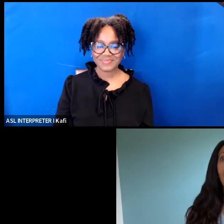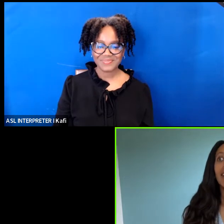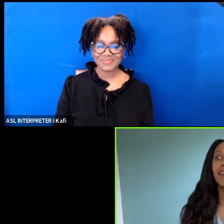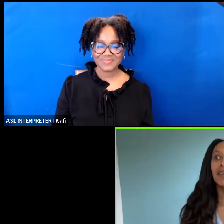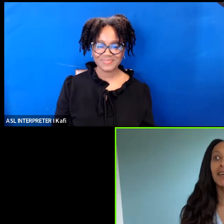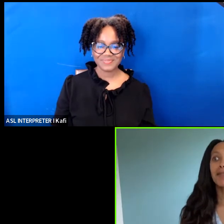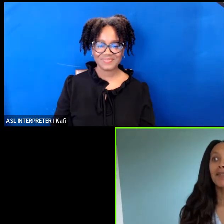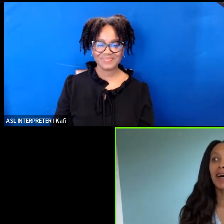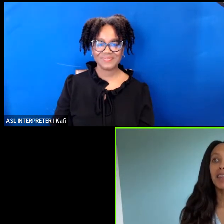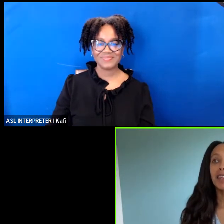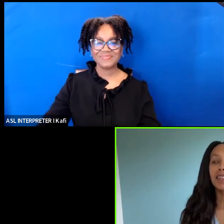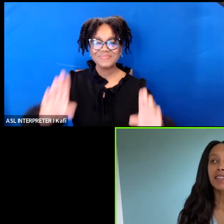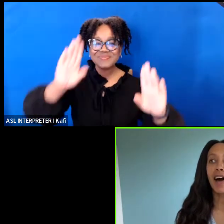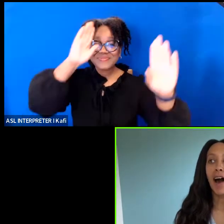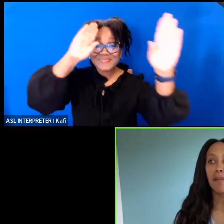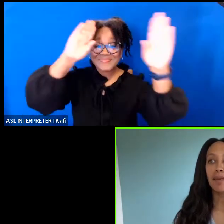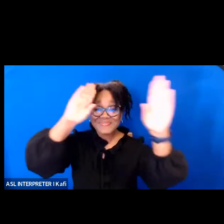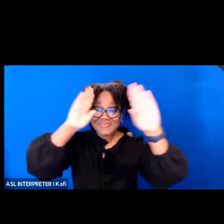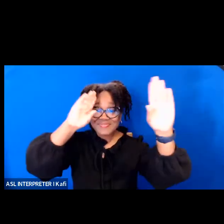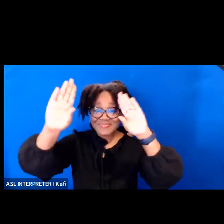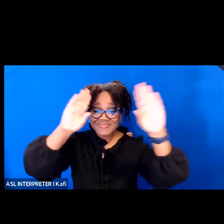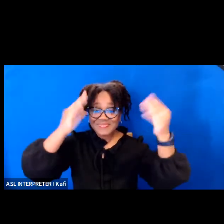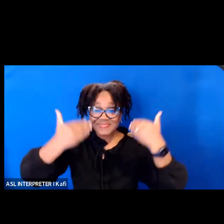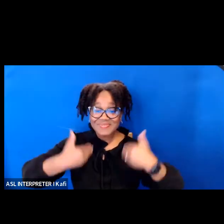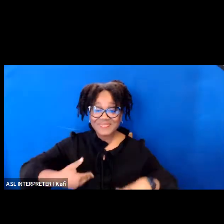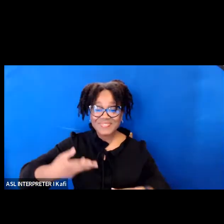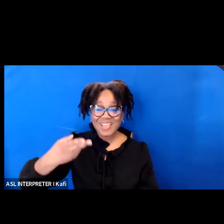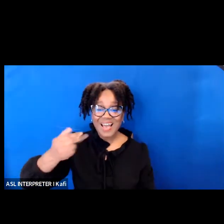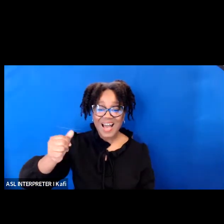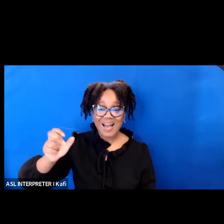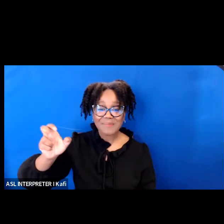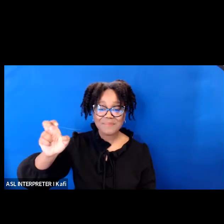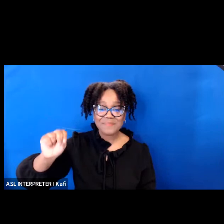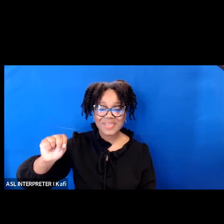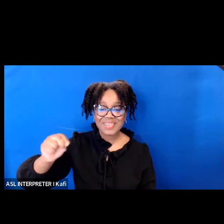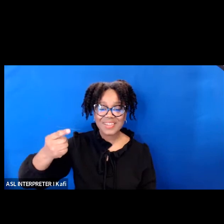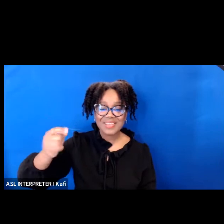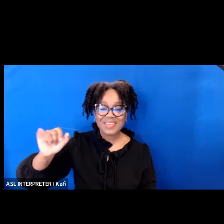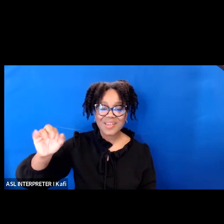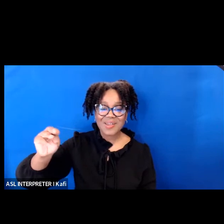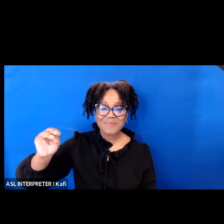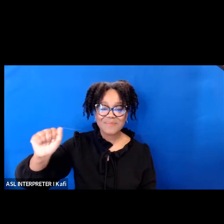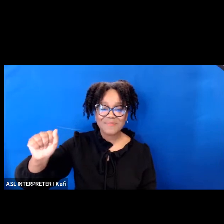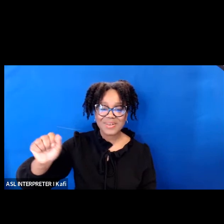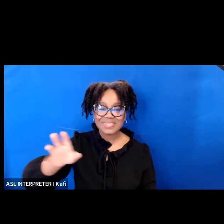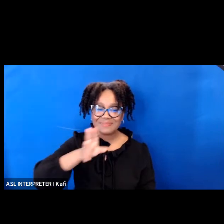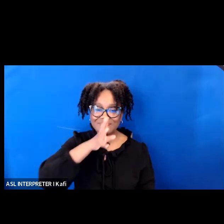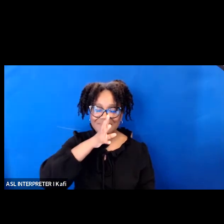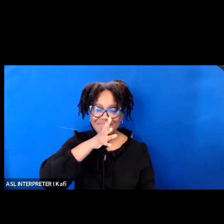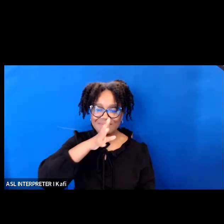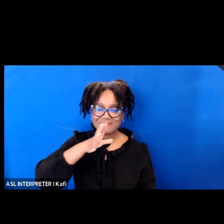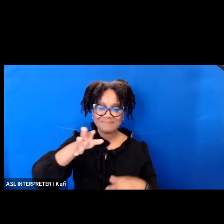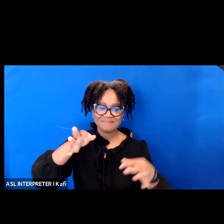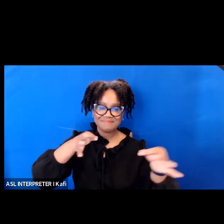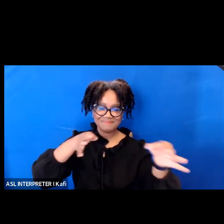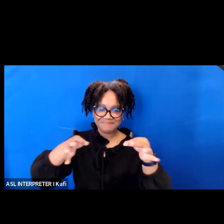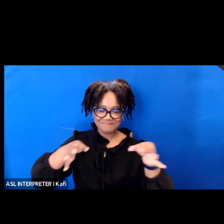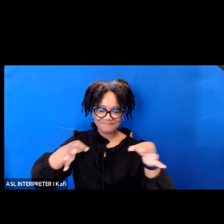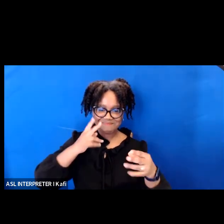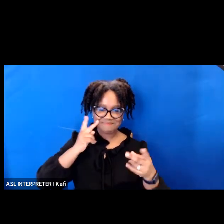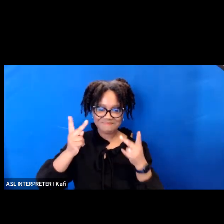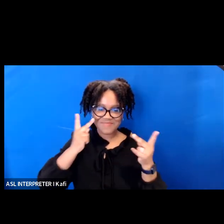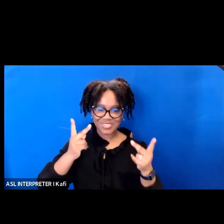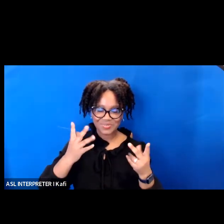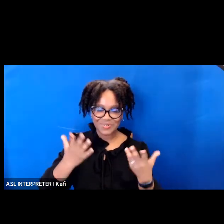hello everyone this is haban gurma speaking visual description behind